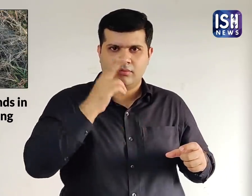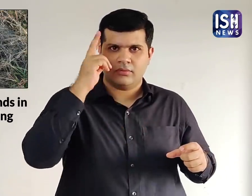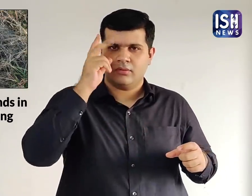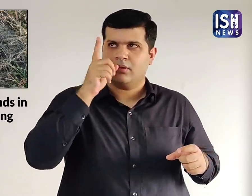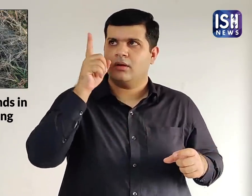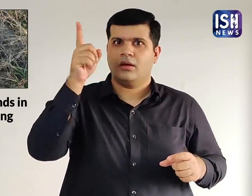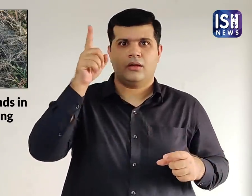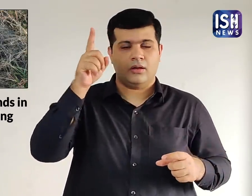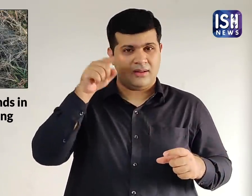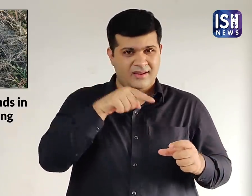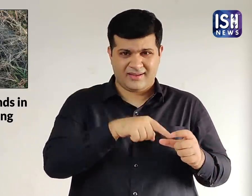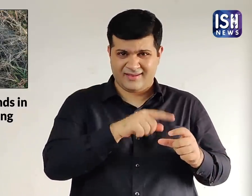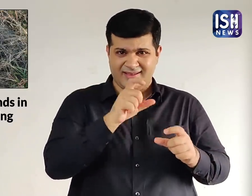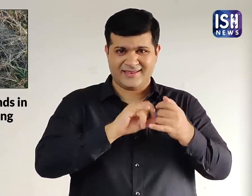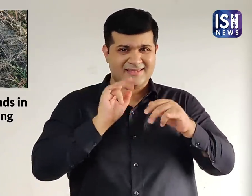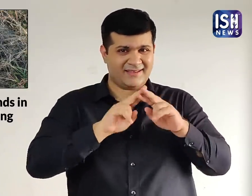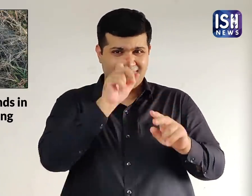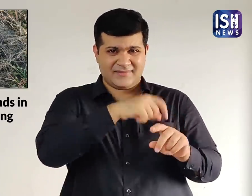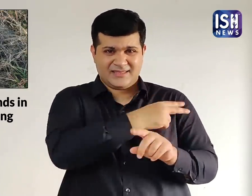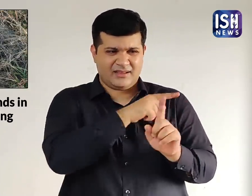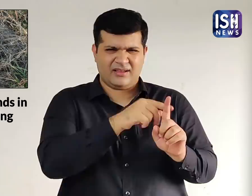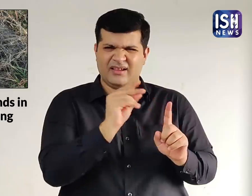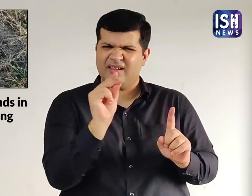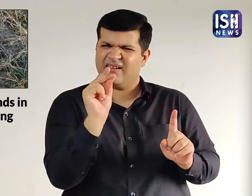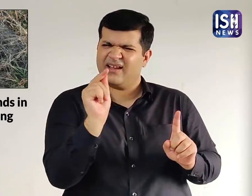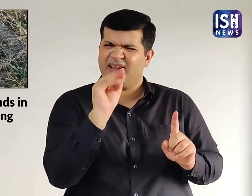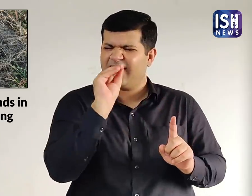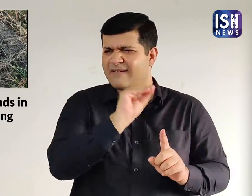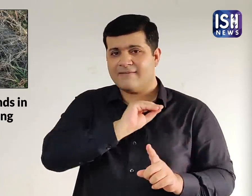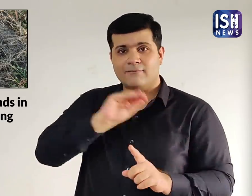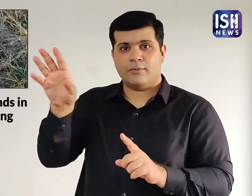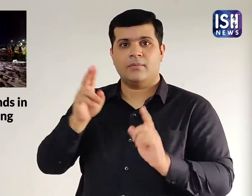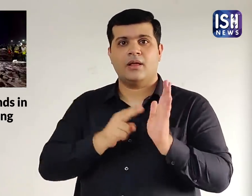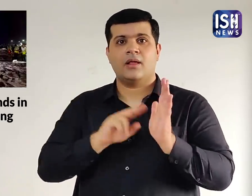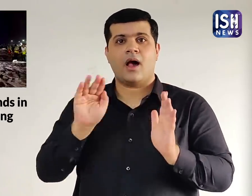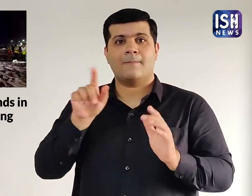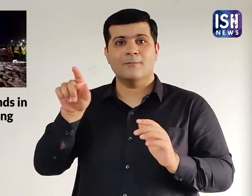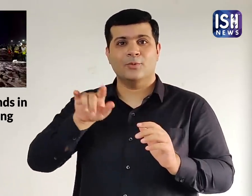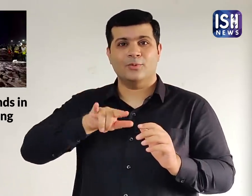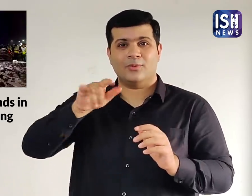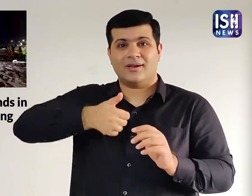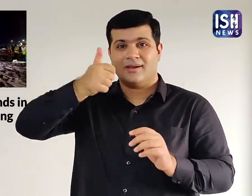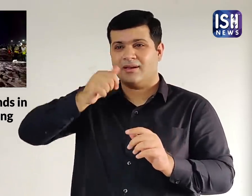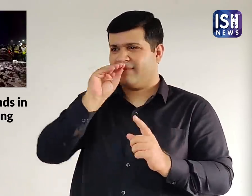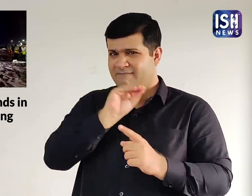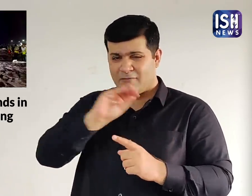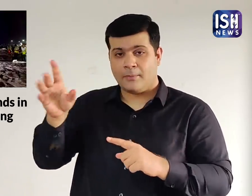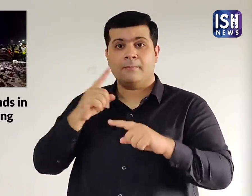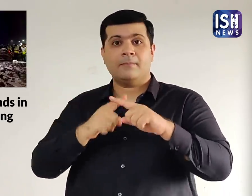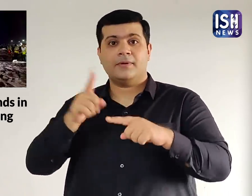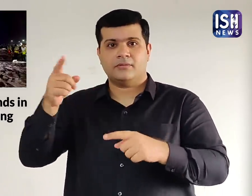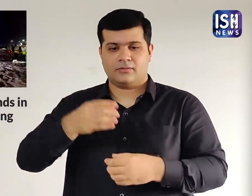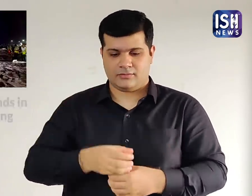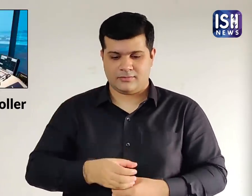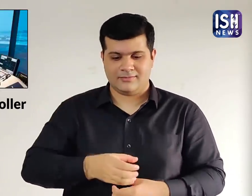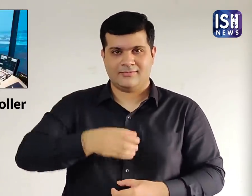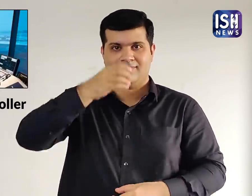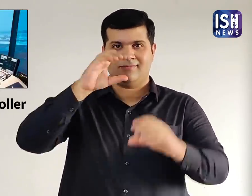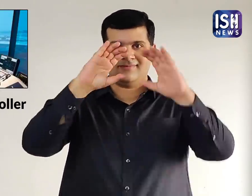He realised the whale was of the air ambulance and immediately informed the Nagpur airport authorities and the air traffic controller.